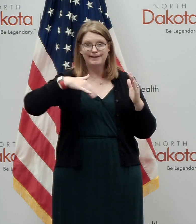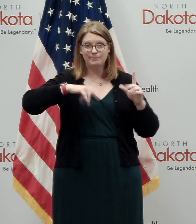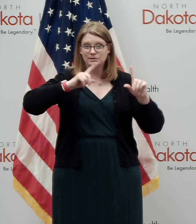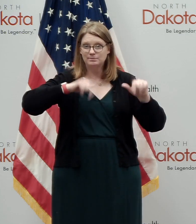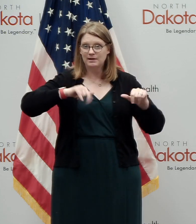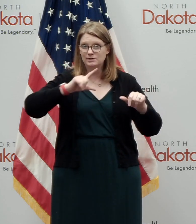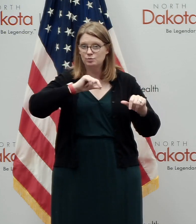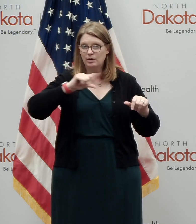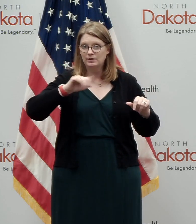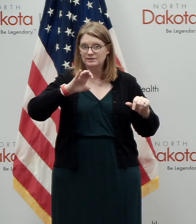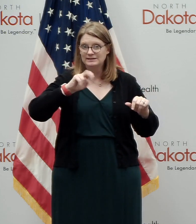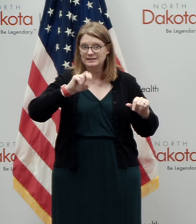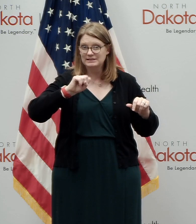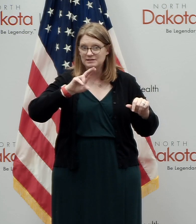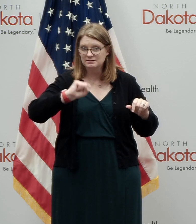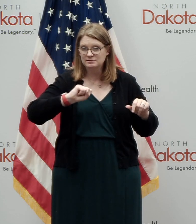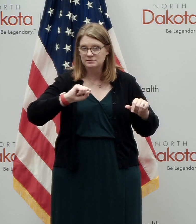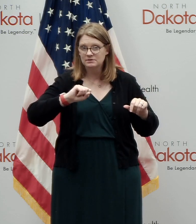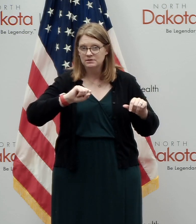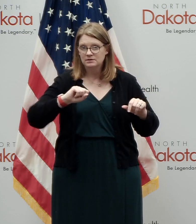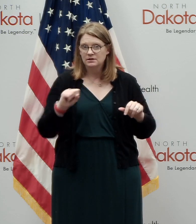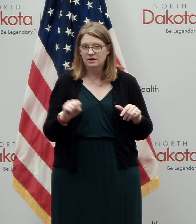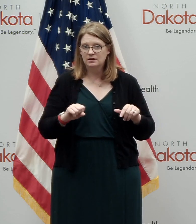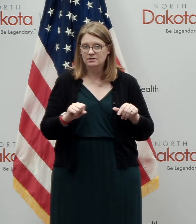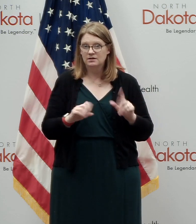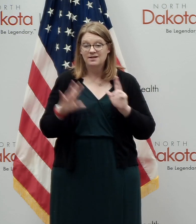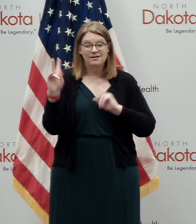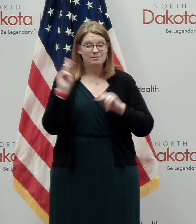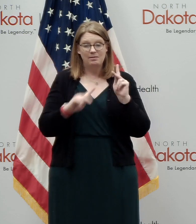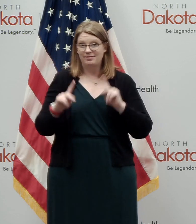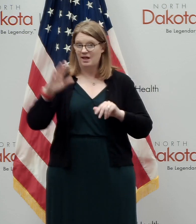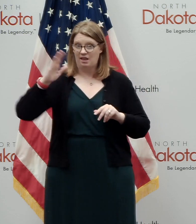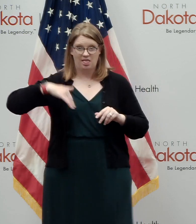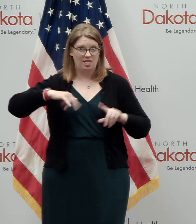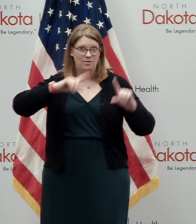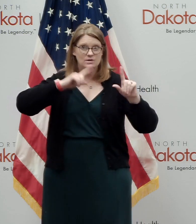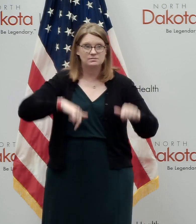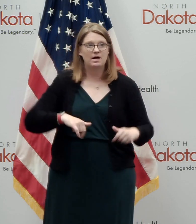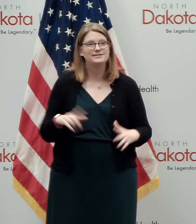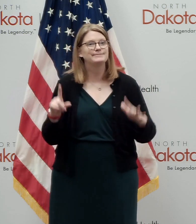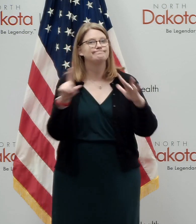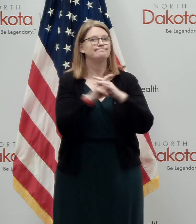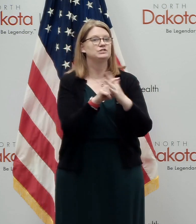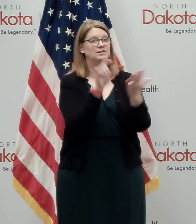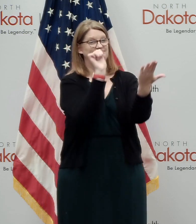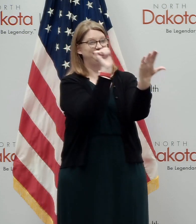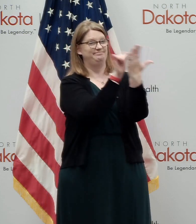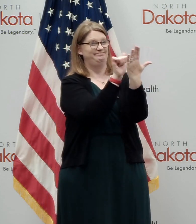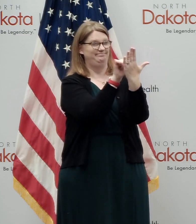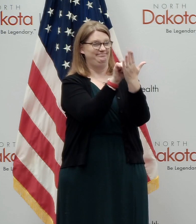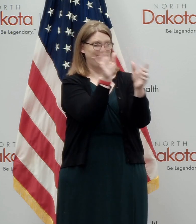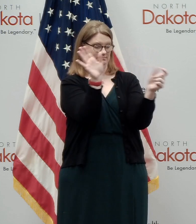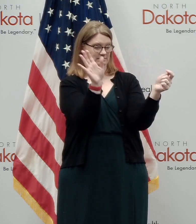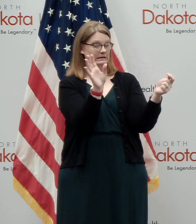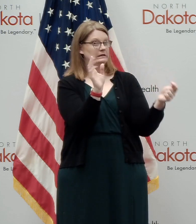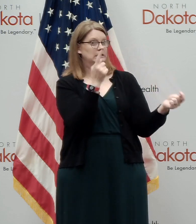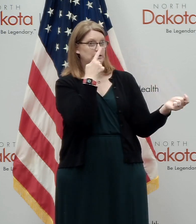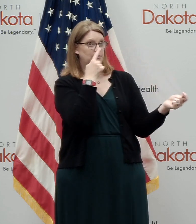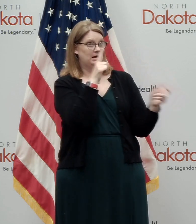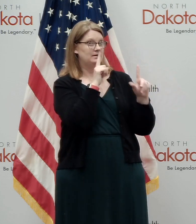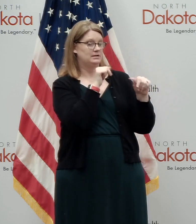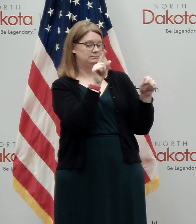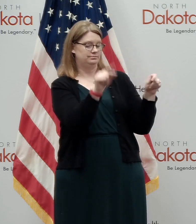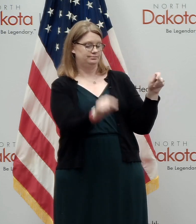Uh, they're physically visiting non-response household with the intent of getting them to fill out the census. 74